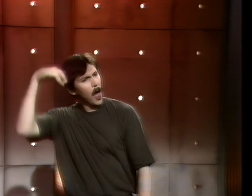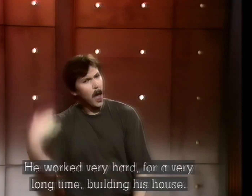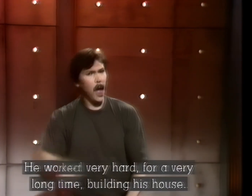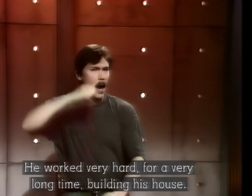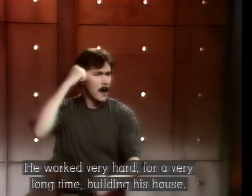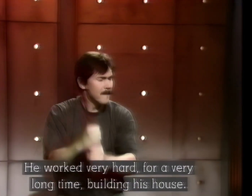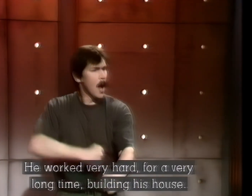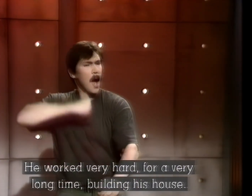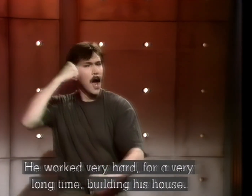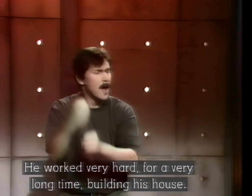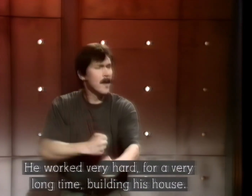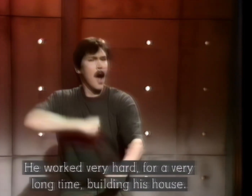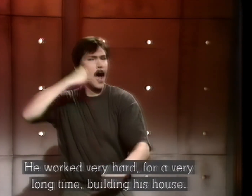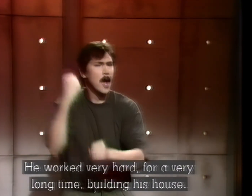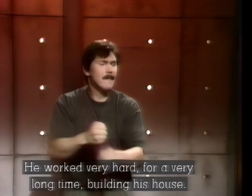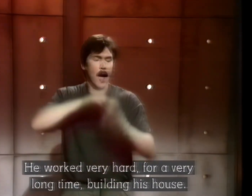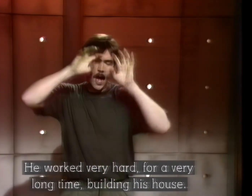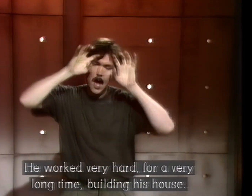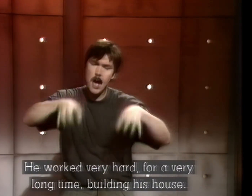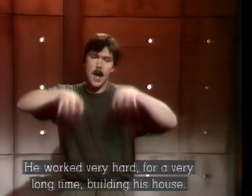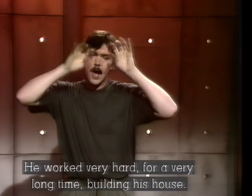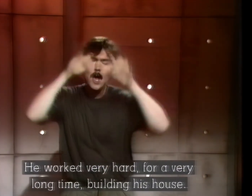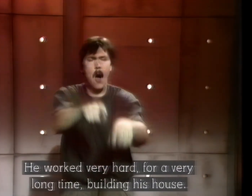And he worked very, very hard for a very long time building his house.